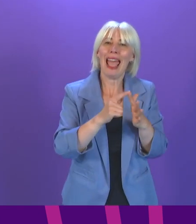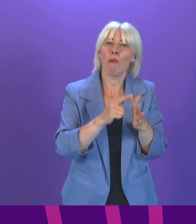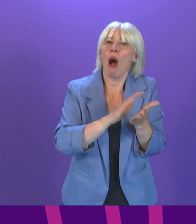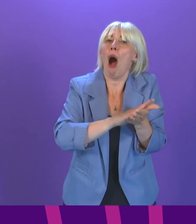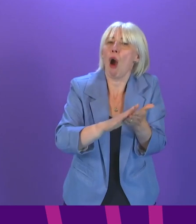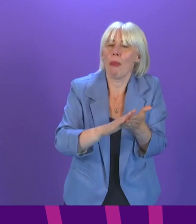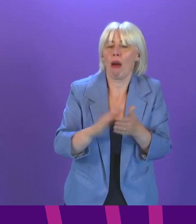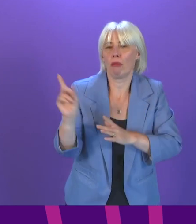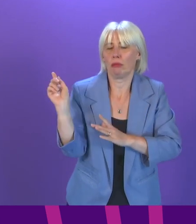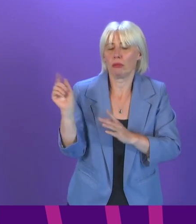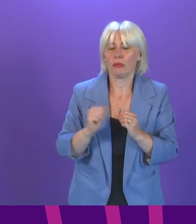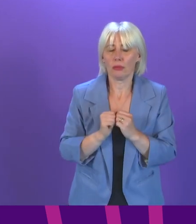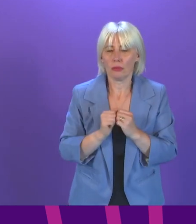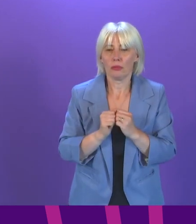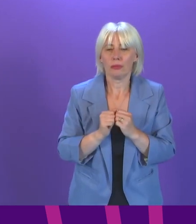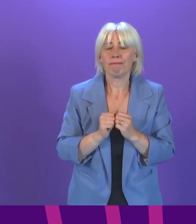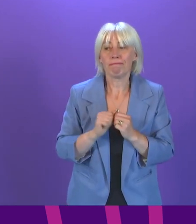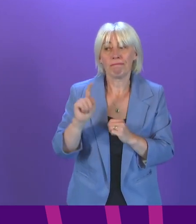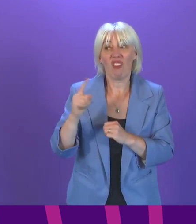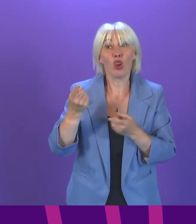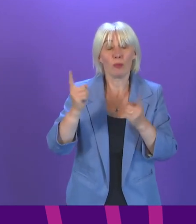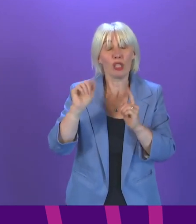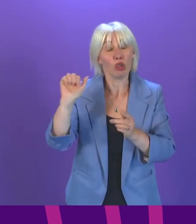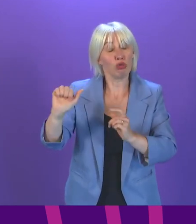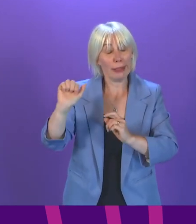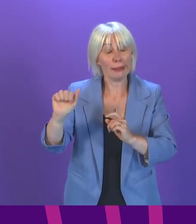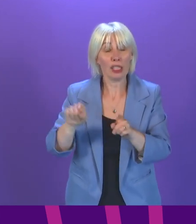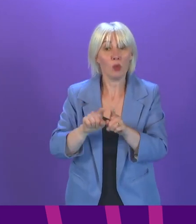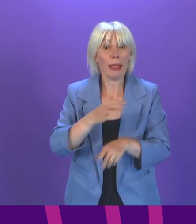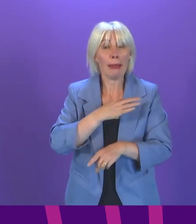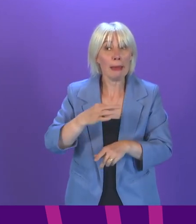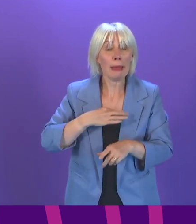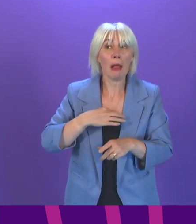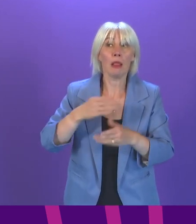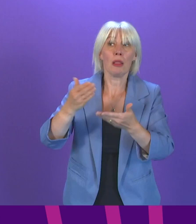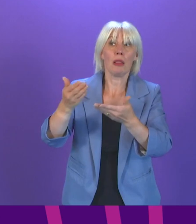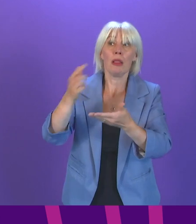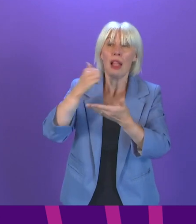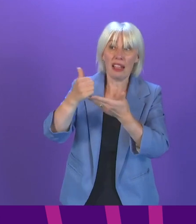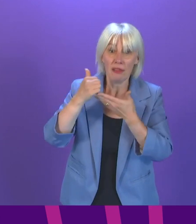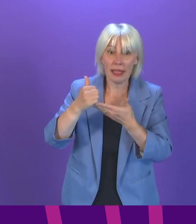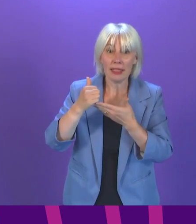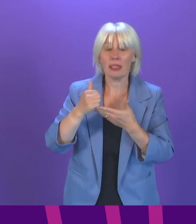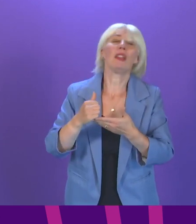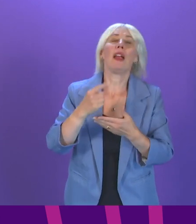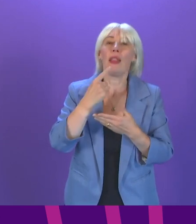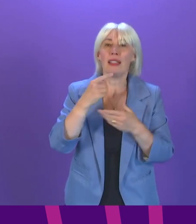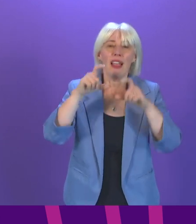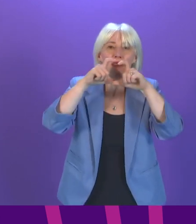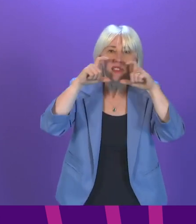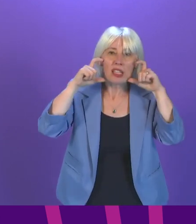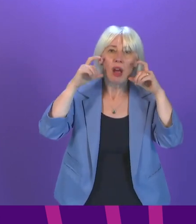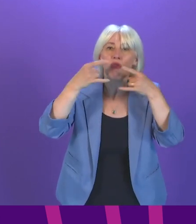Thank you, President and Officer. The First Minister has rightly, and on the basis of clinical and medical advice, decided to continue the requirement of face